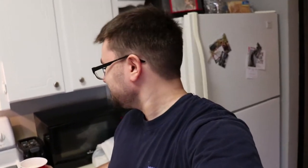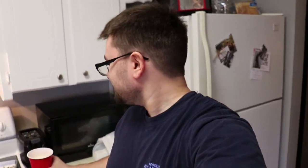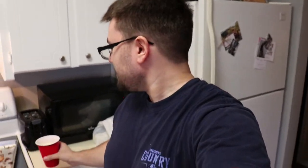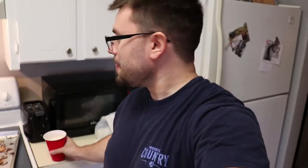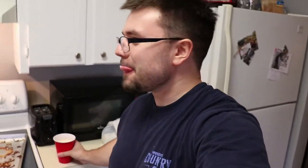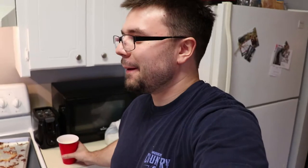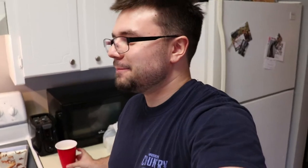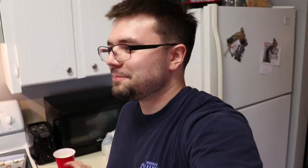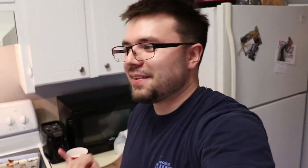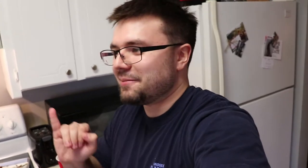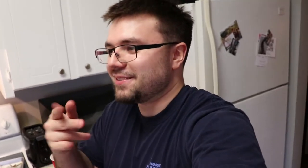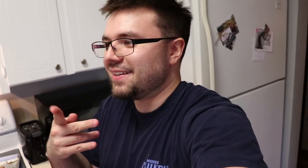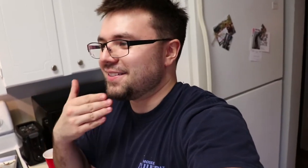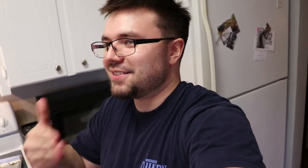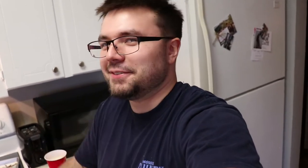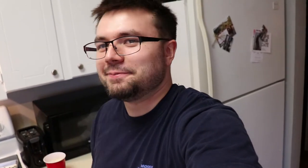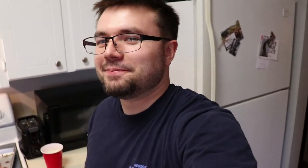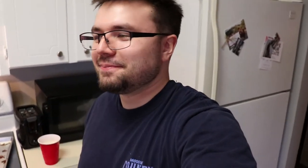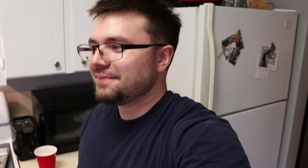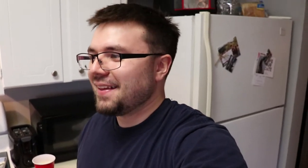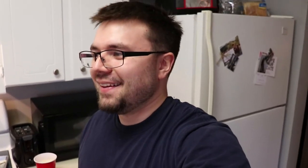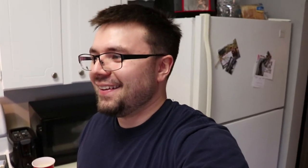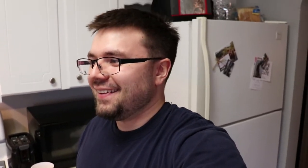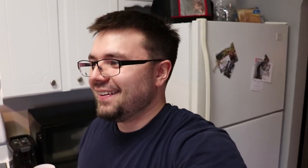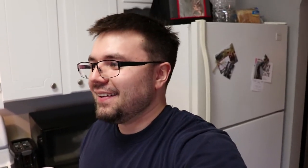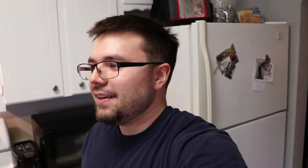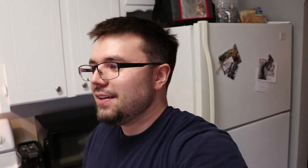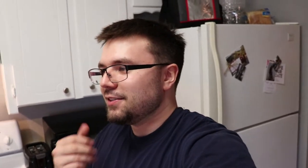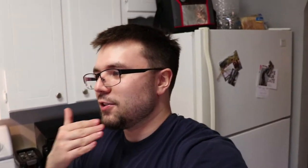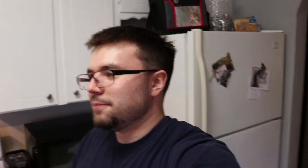hehehe i'm just kidding it's good it good? yeah it's good